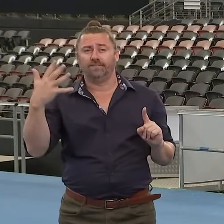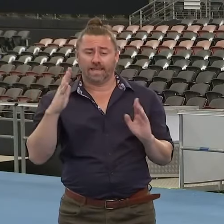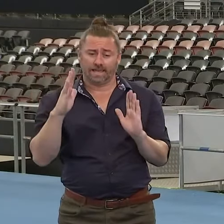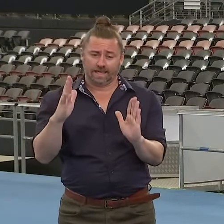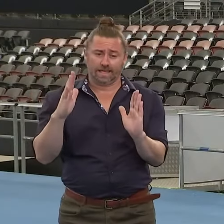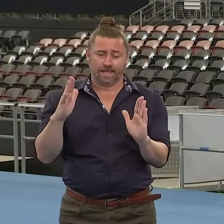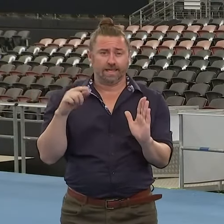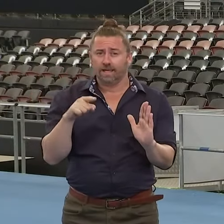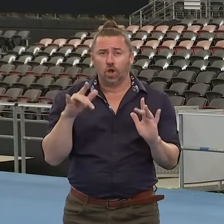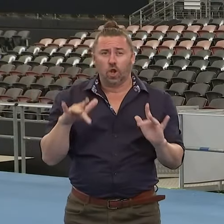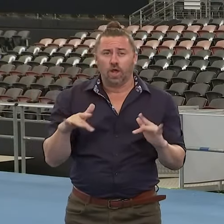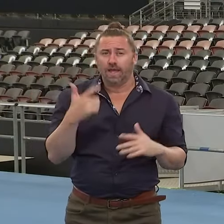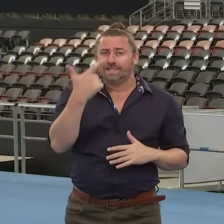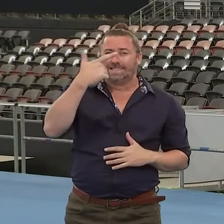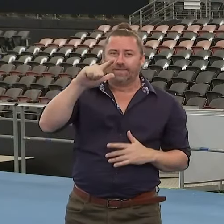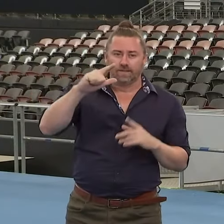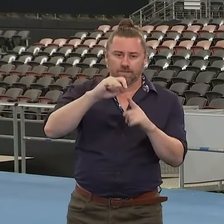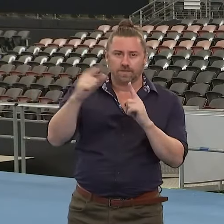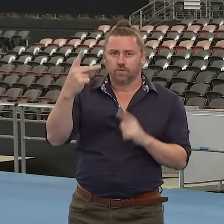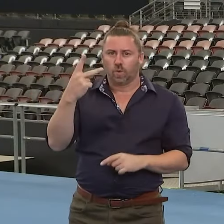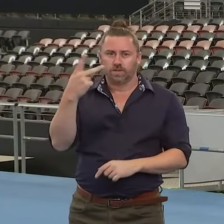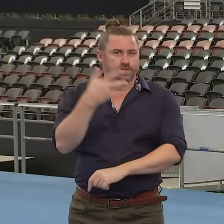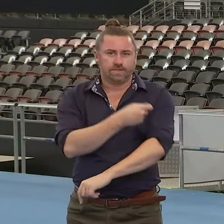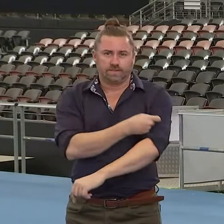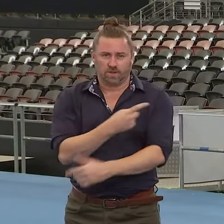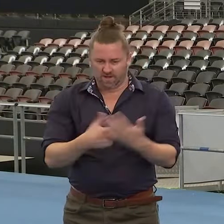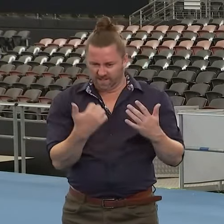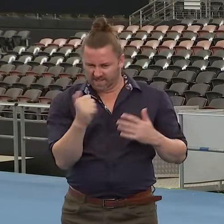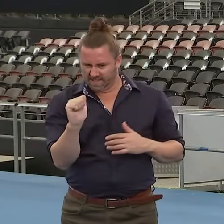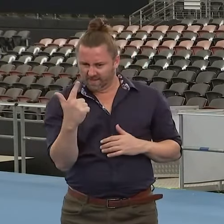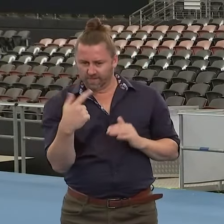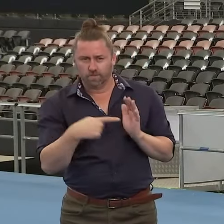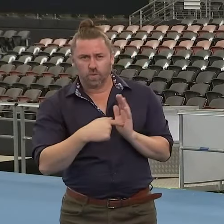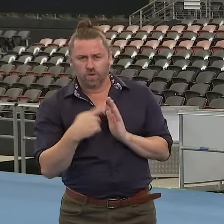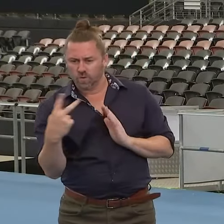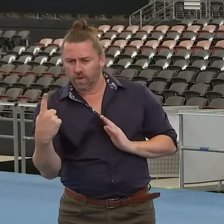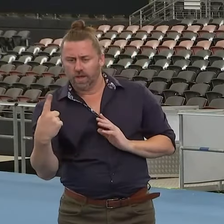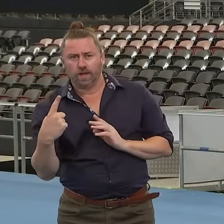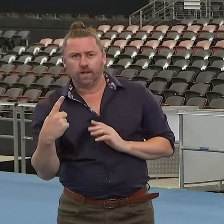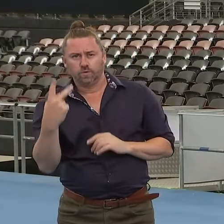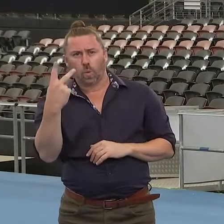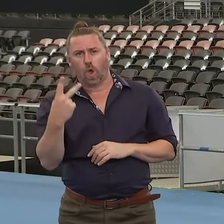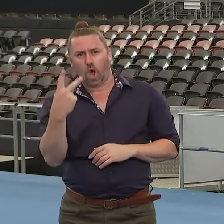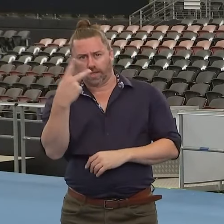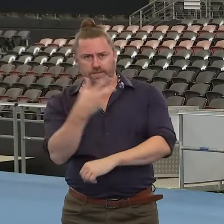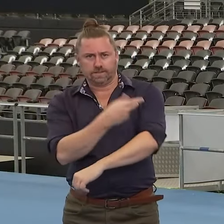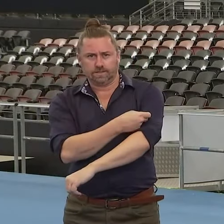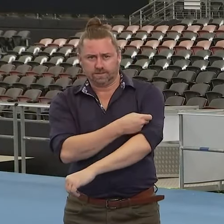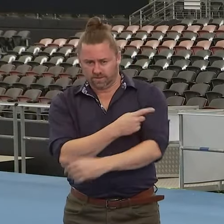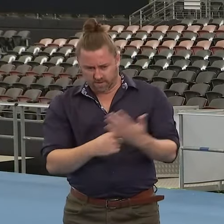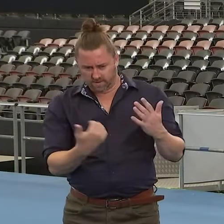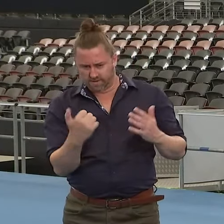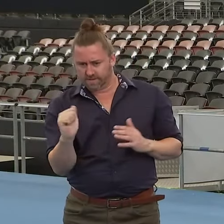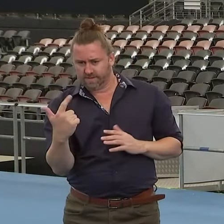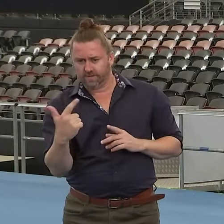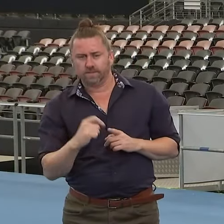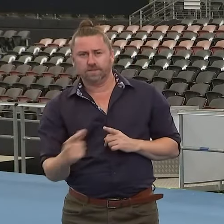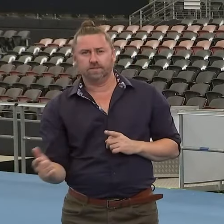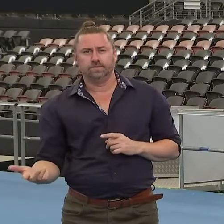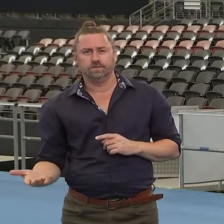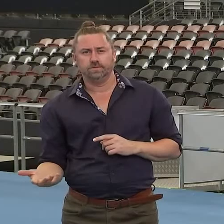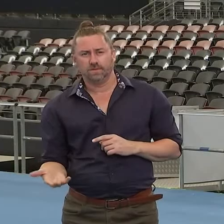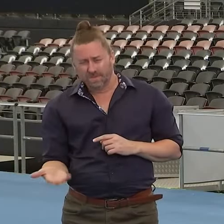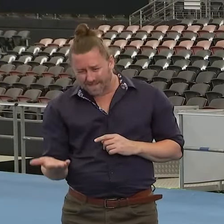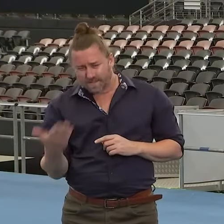not at 70% double dose. They're only 67.21% have had two doses in the 12 to